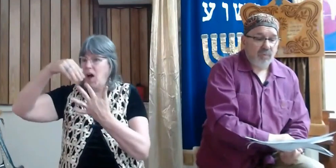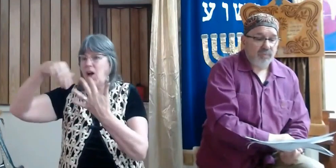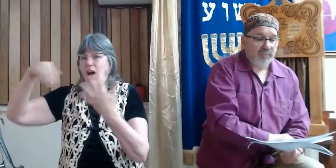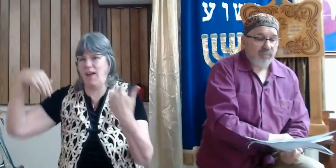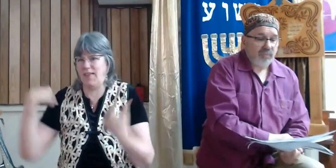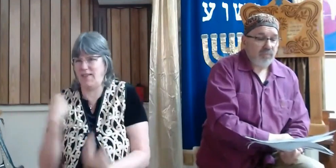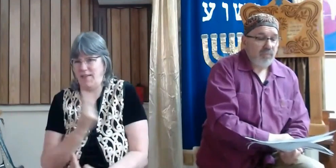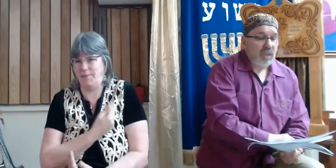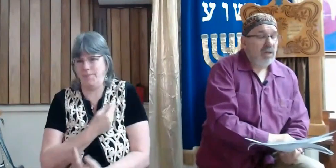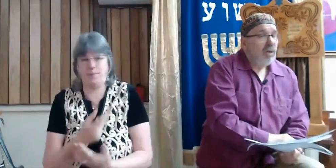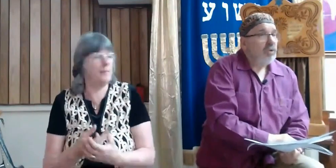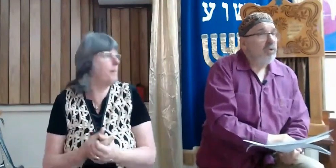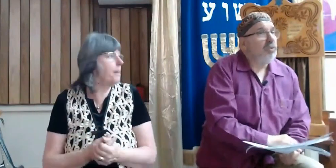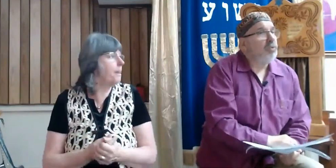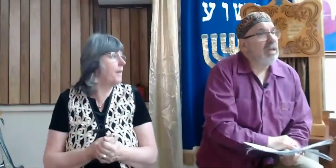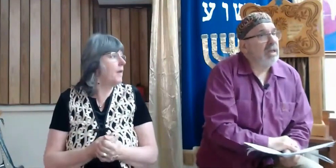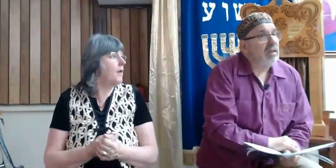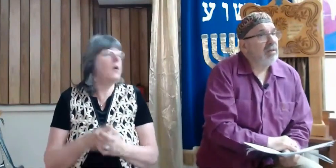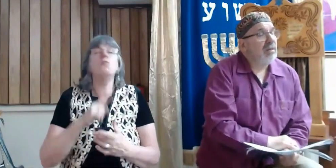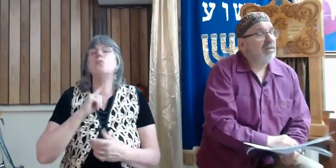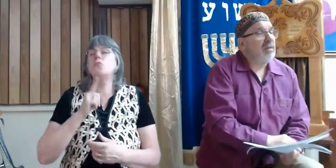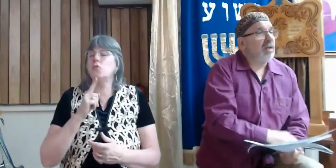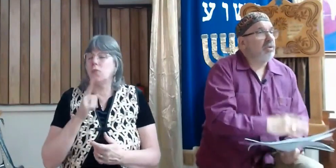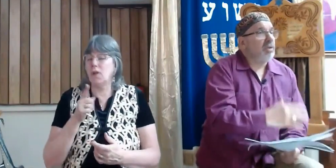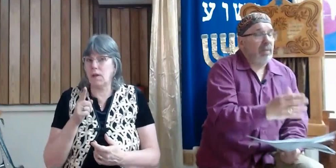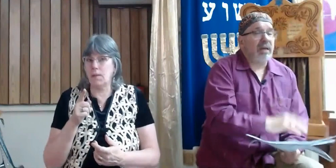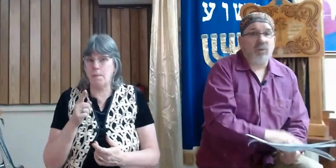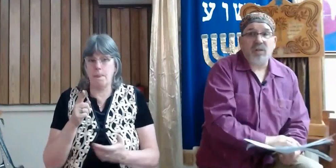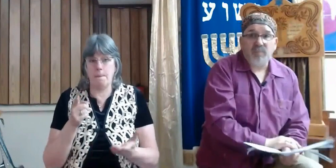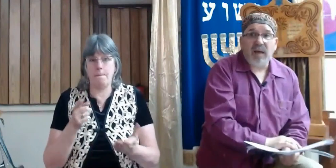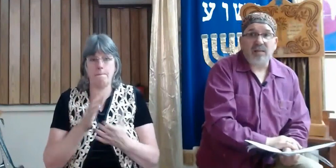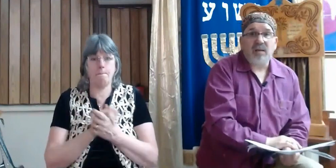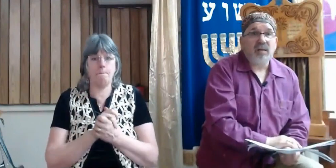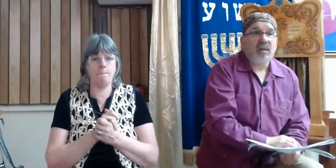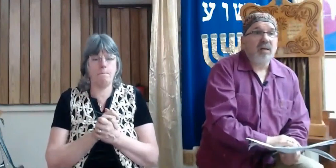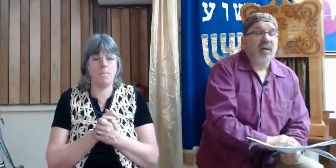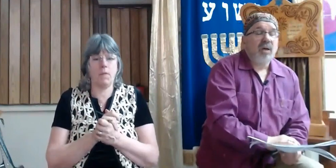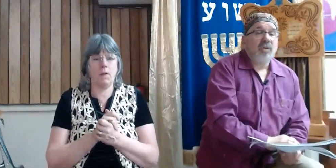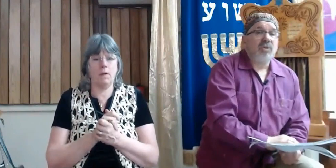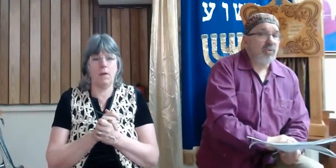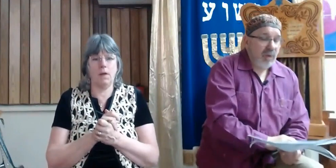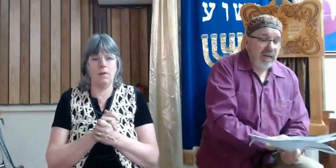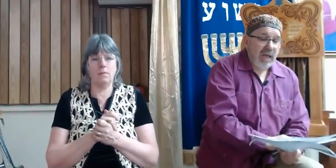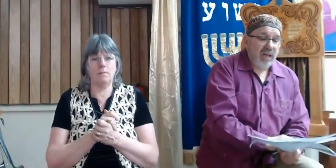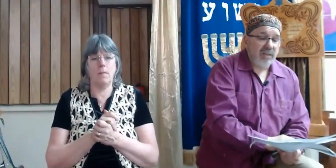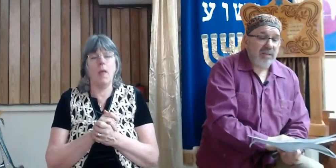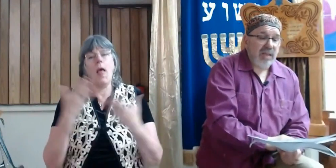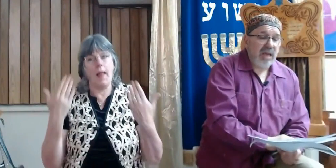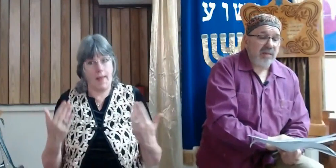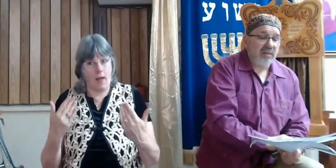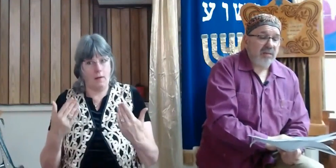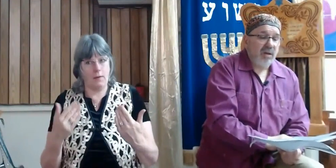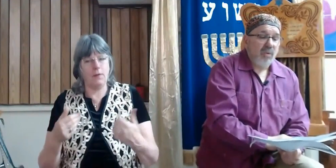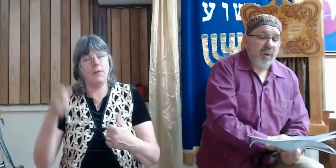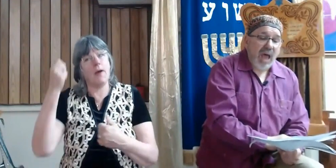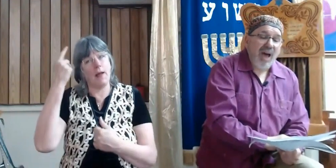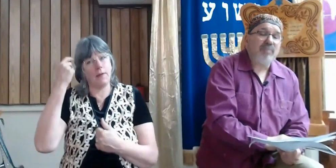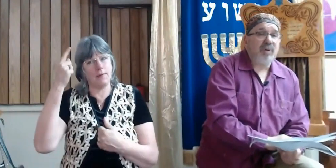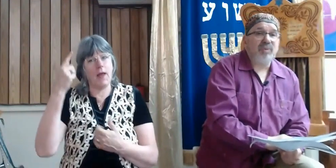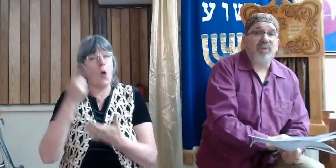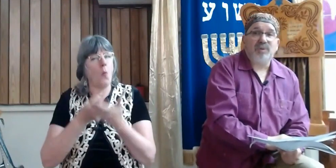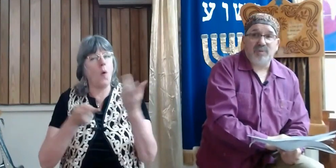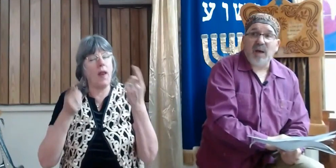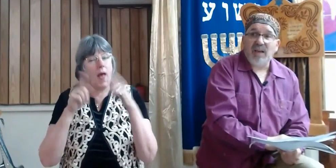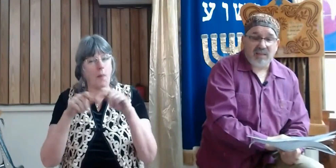So, to really, now to come back to our spies, to really understand what